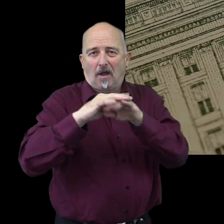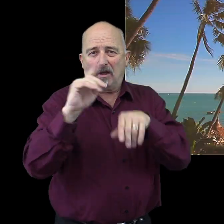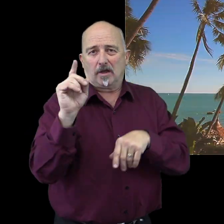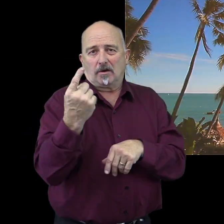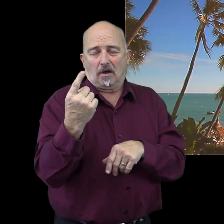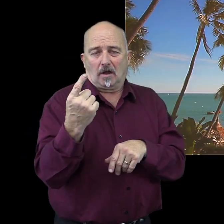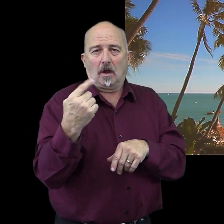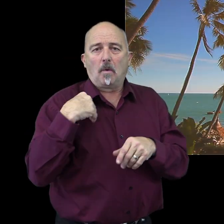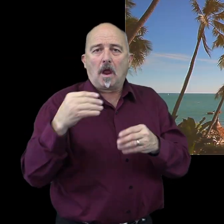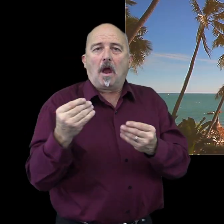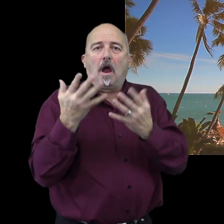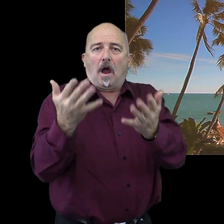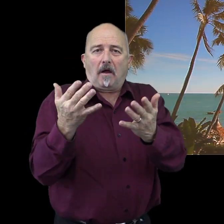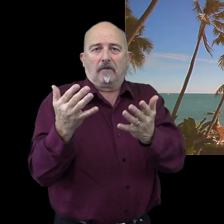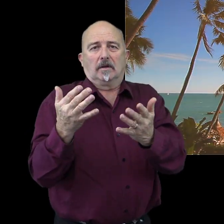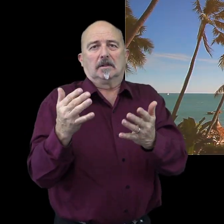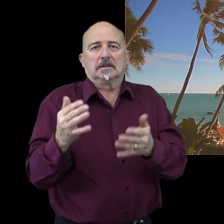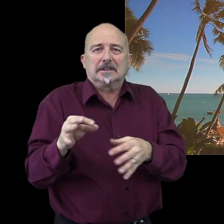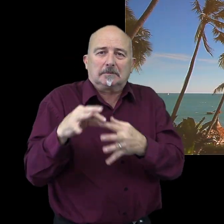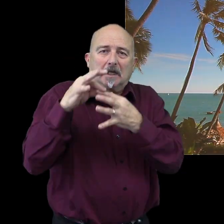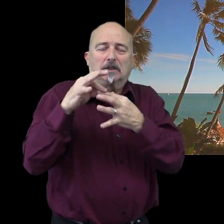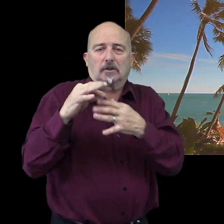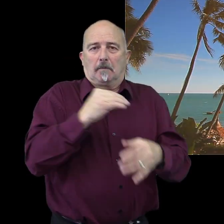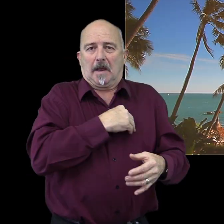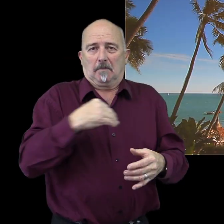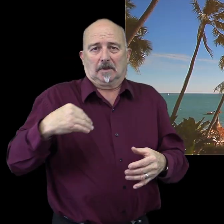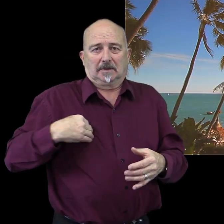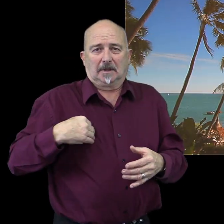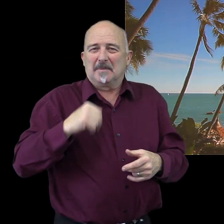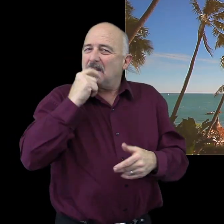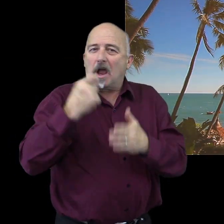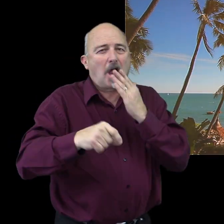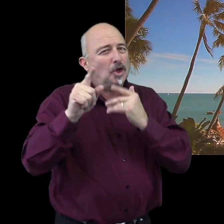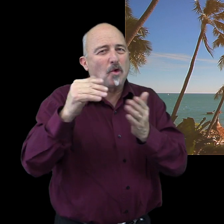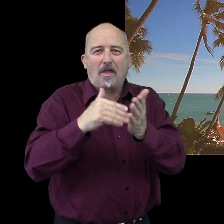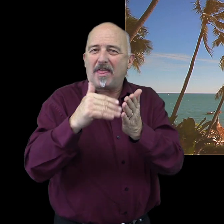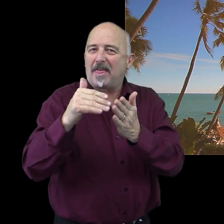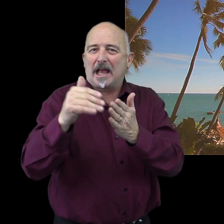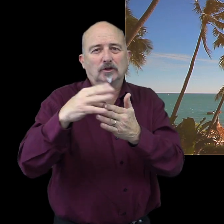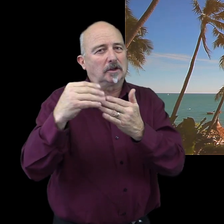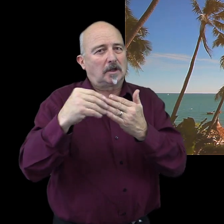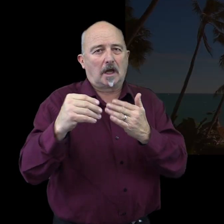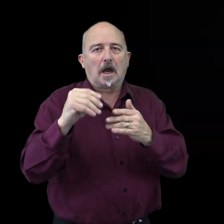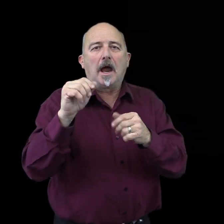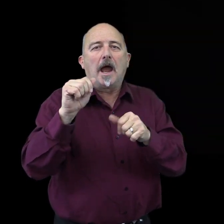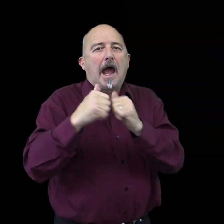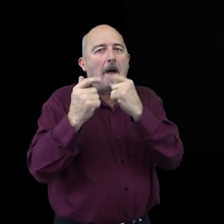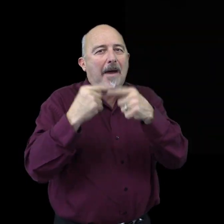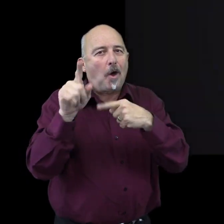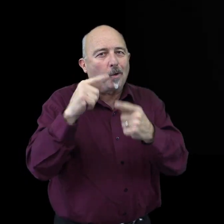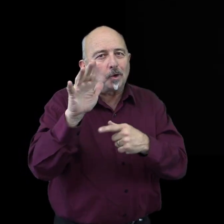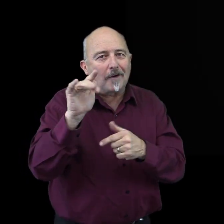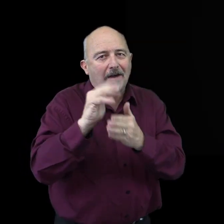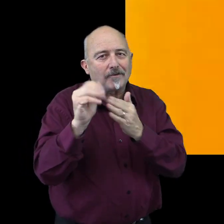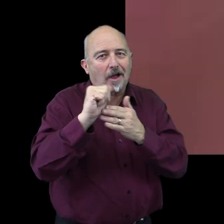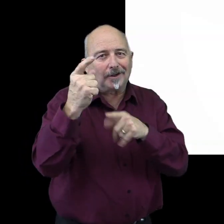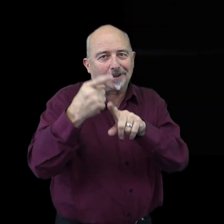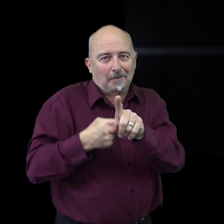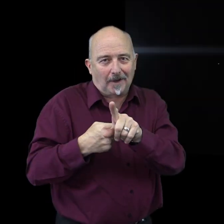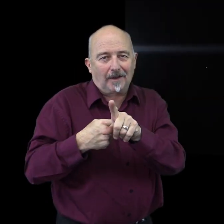We offer an exclusive membership and it will not cost you thousands of dollars. How about only $25 a month.